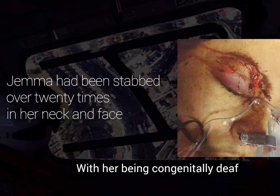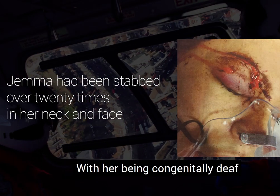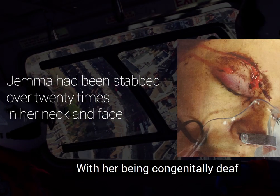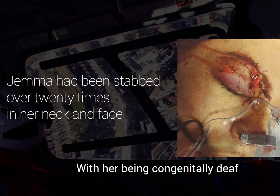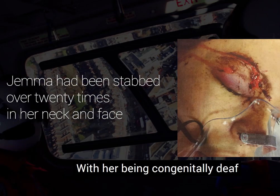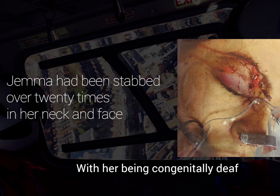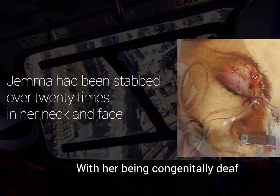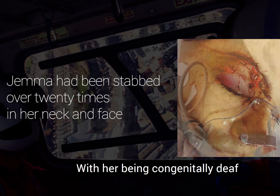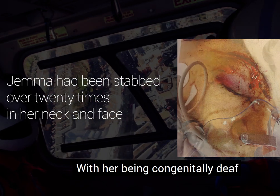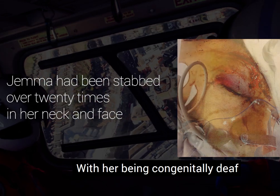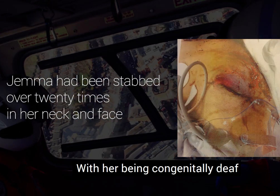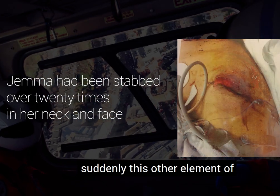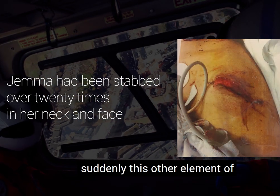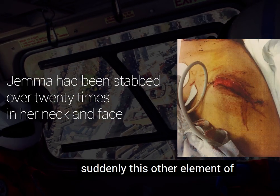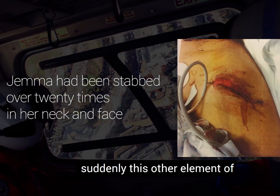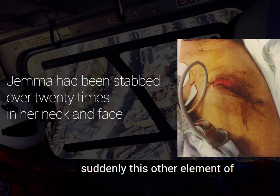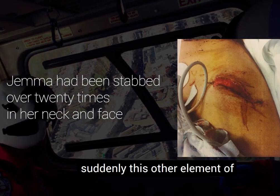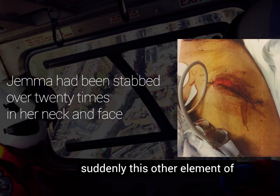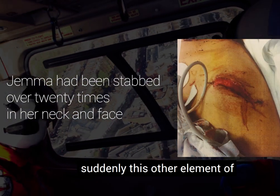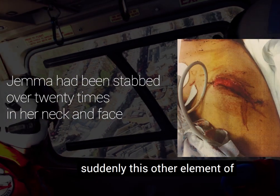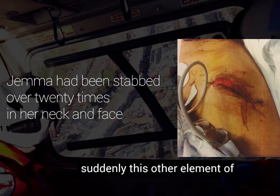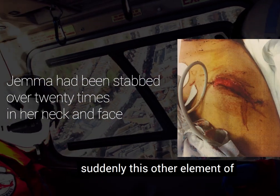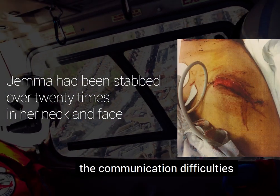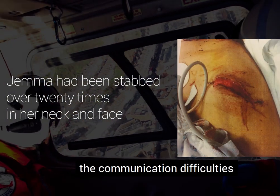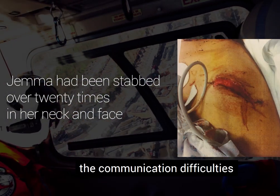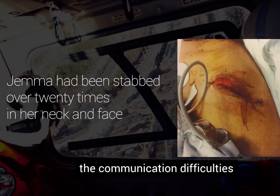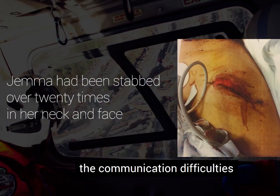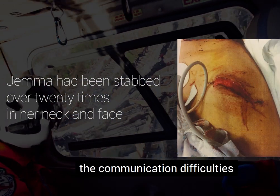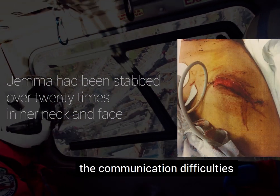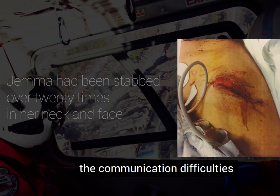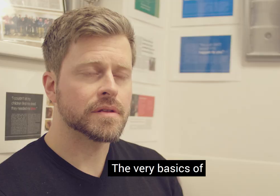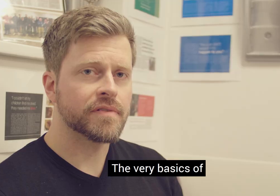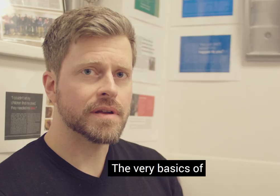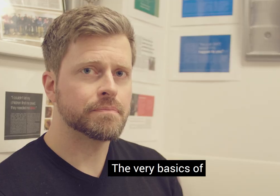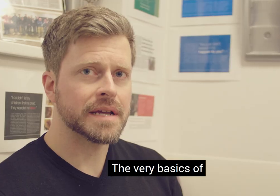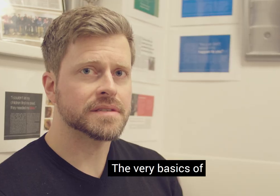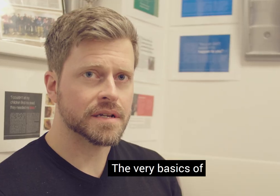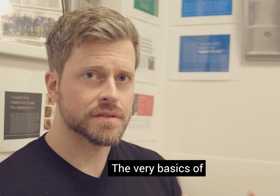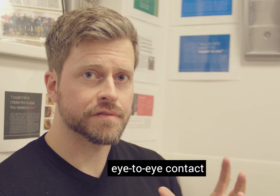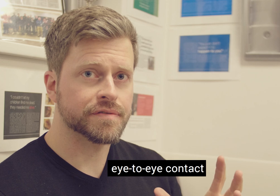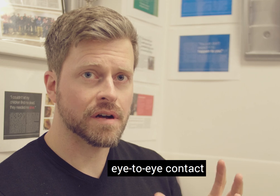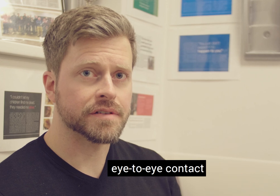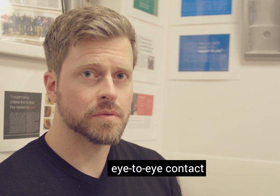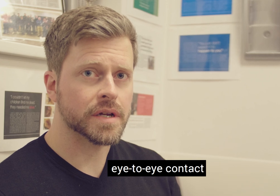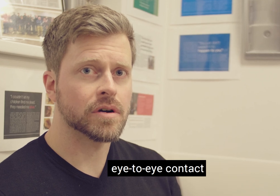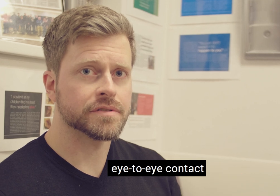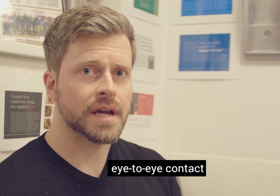With her being congenitally deaf, suddenly this other element, the communication difficulties. The very basics of eye-to-eye contact,